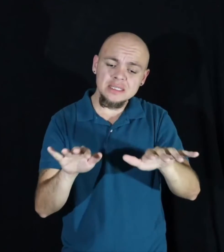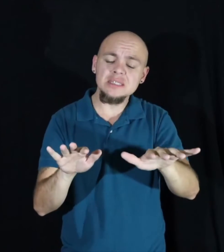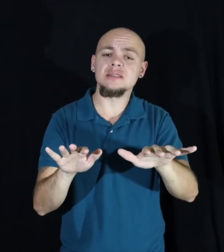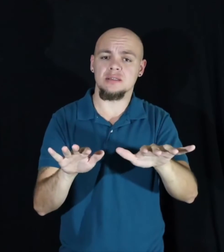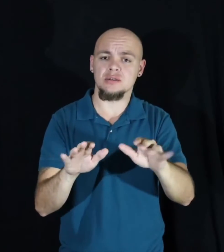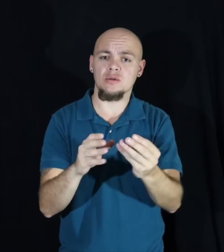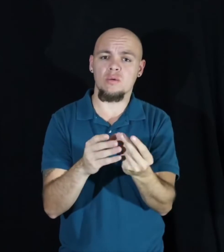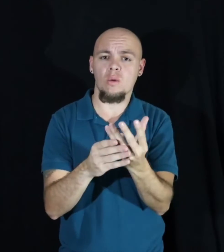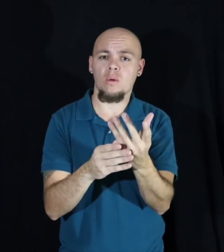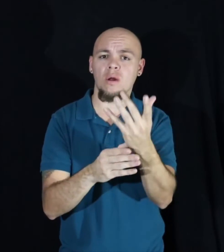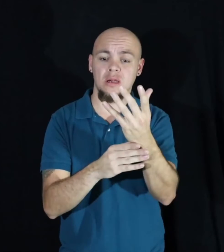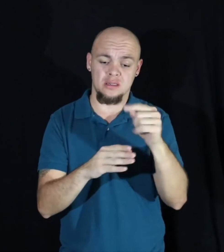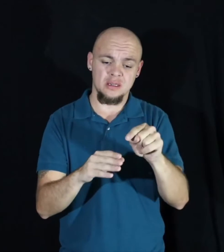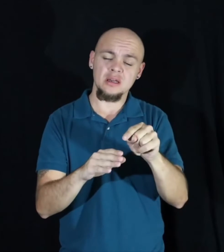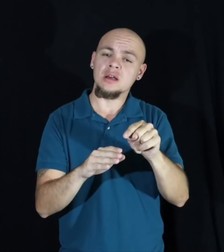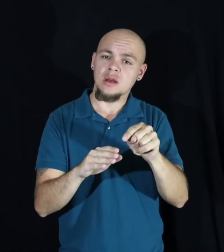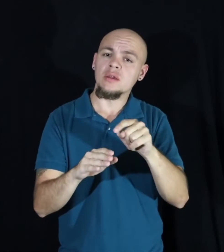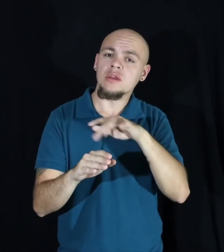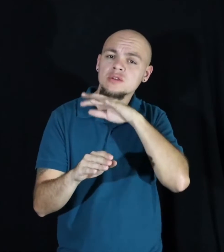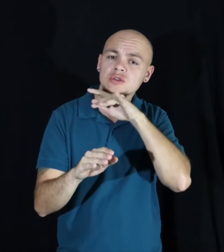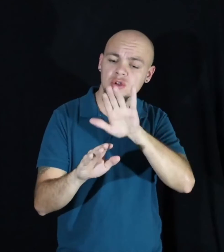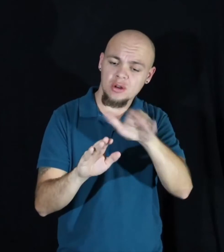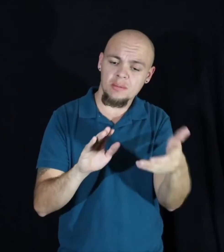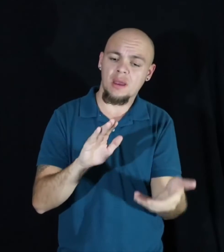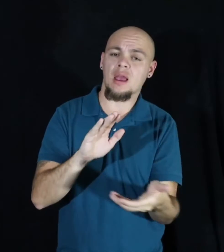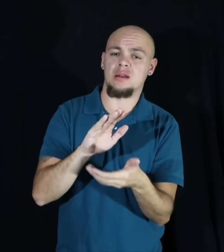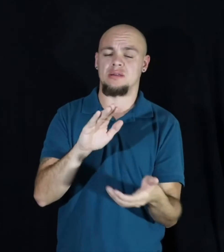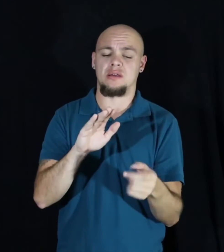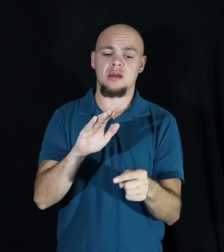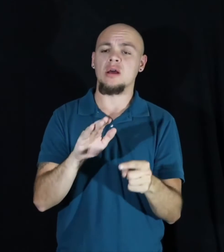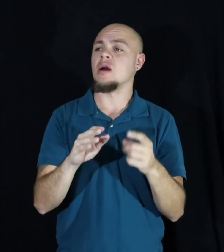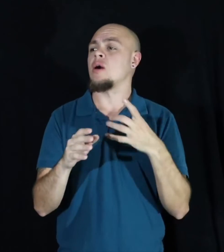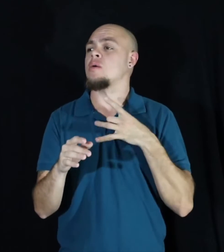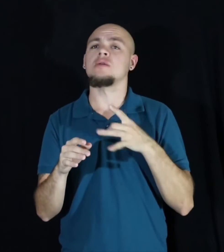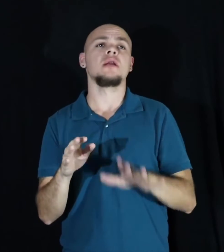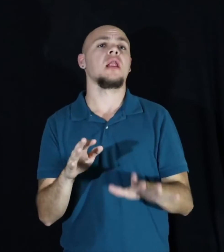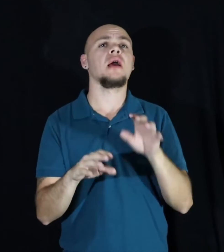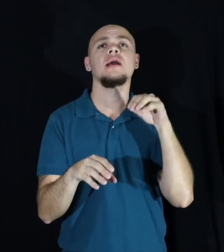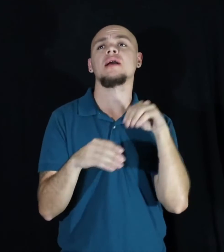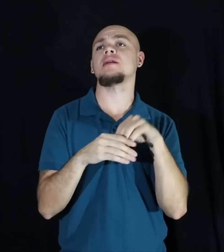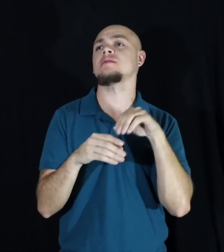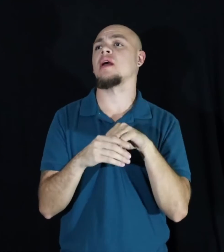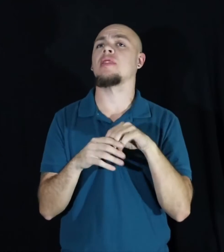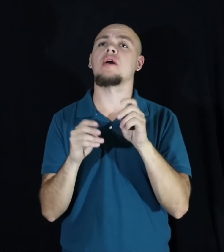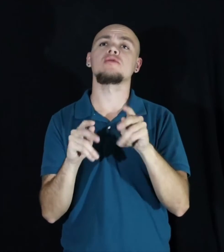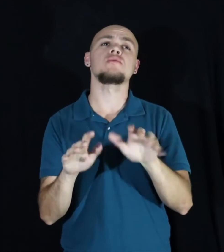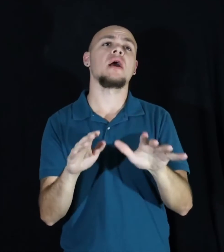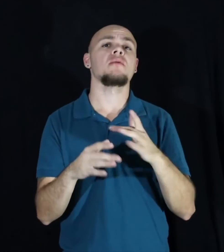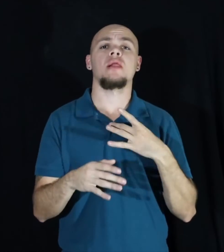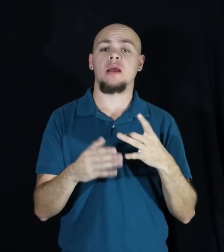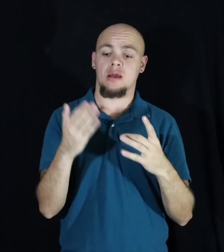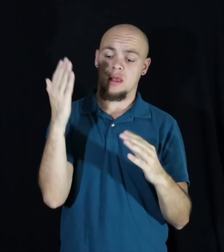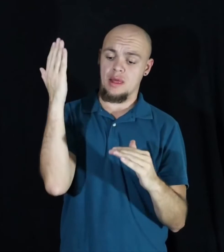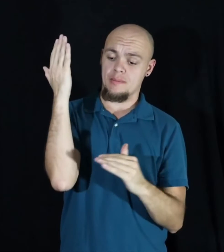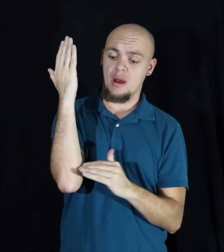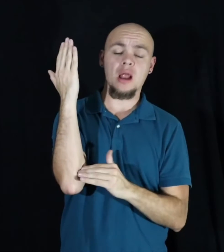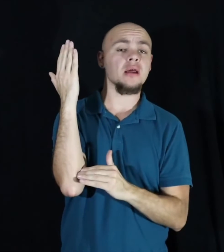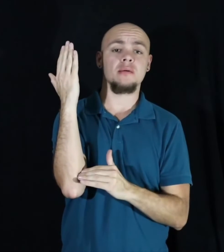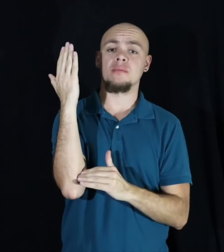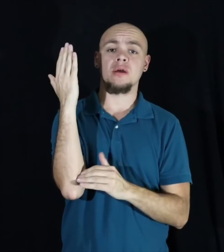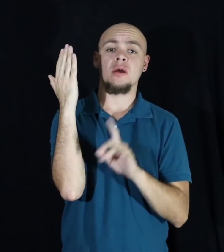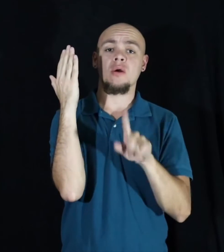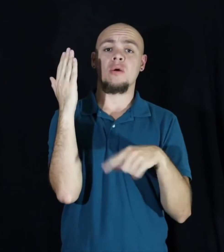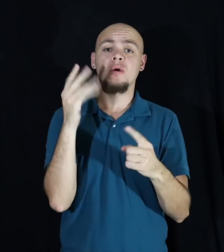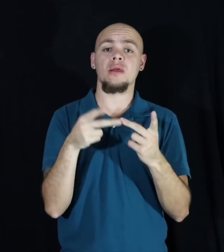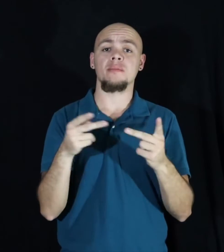We were buried underneath, but we didn't tell anyone we like to be in the ground. Because when you're at the bottom, there is nowhere to go but